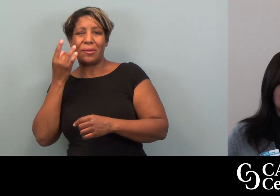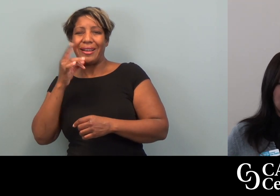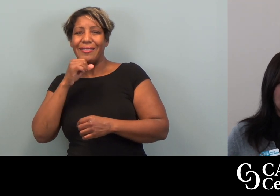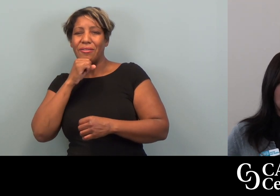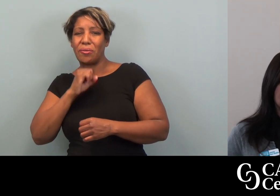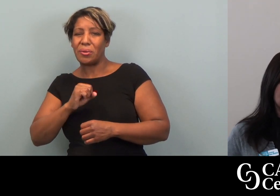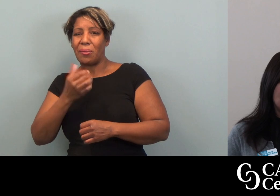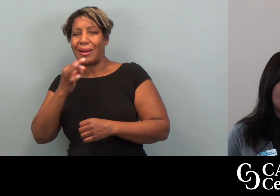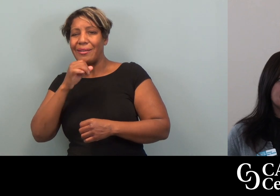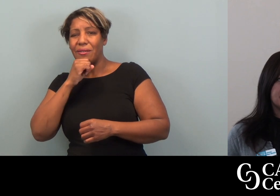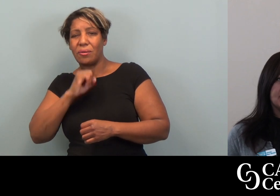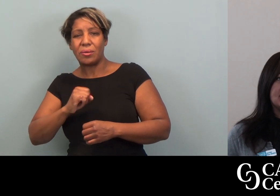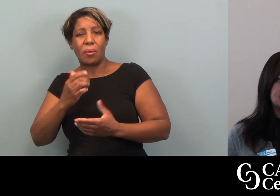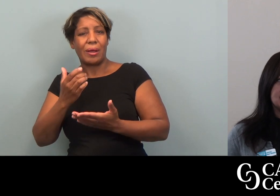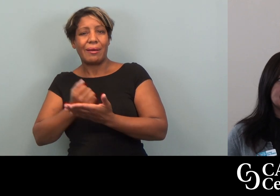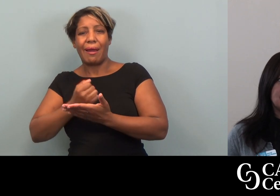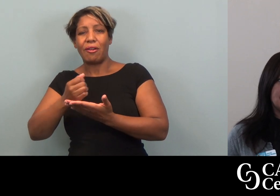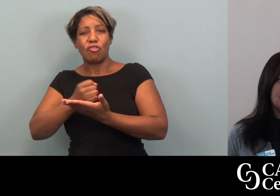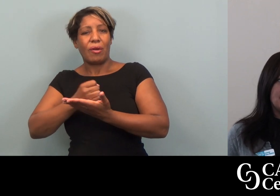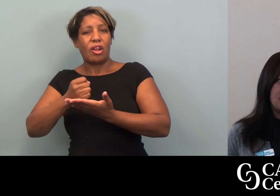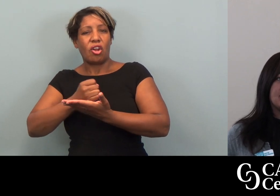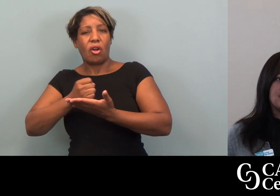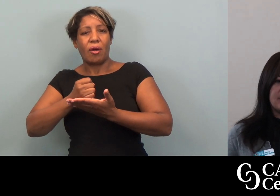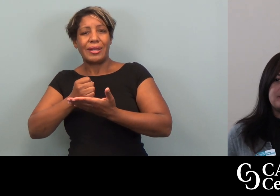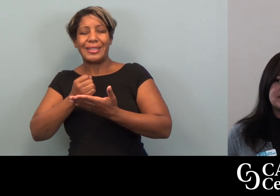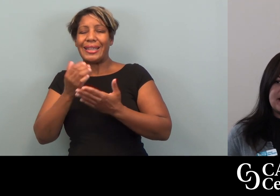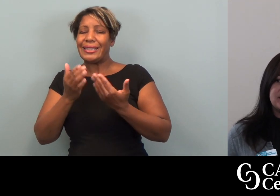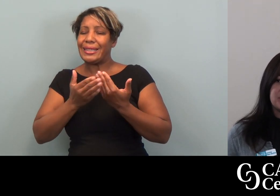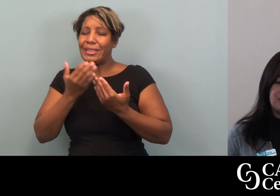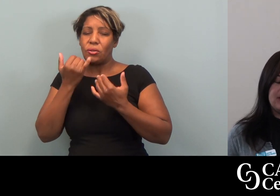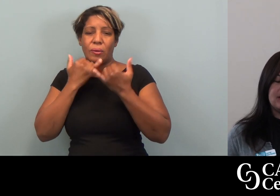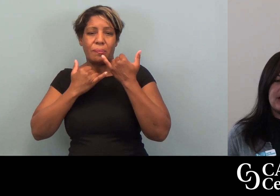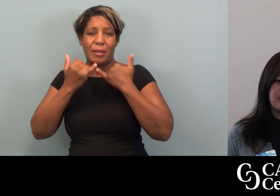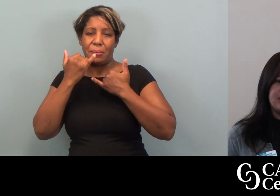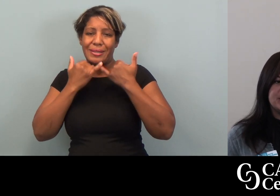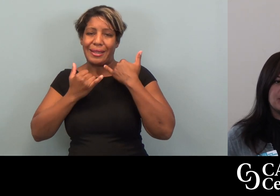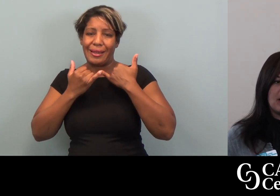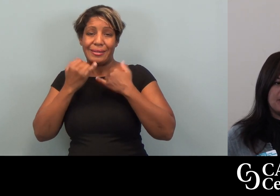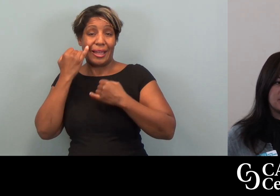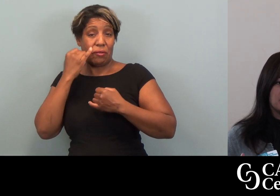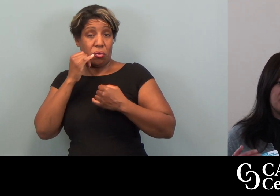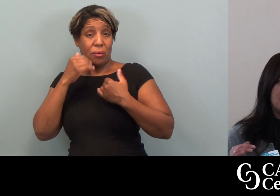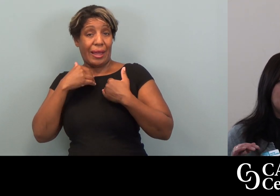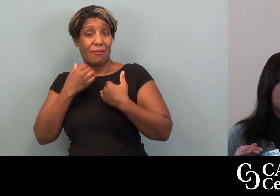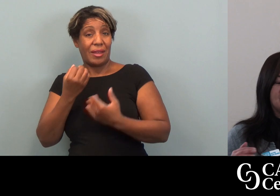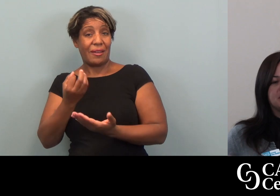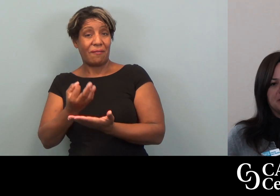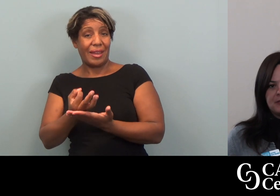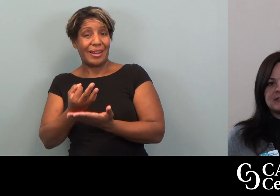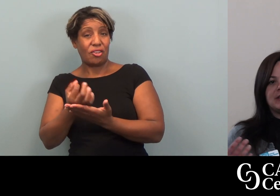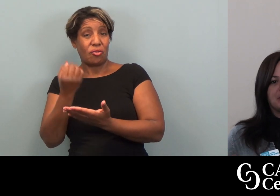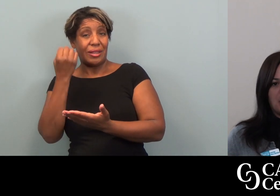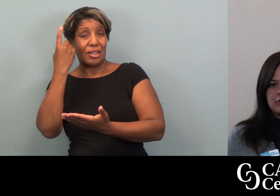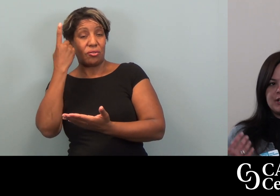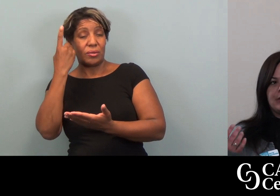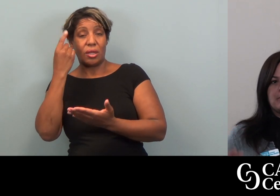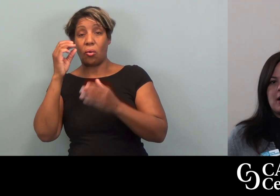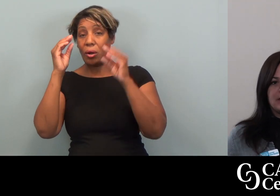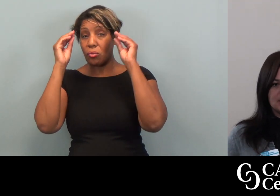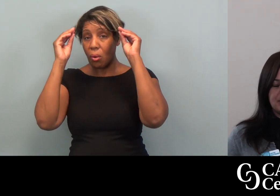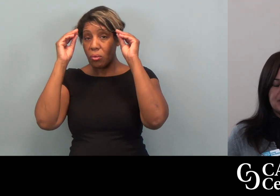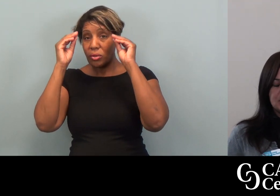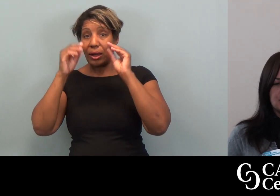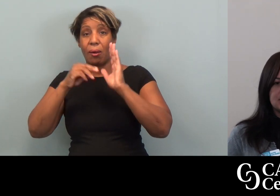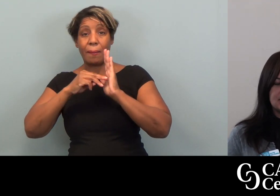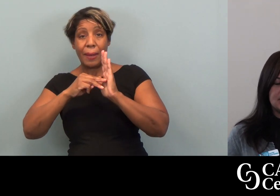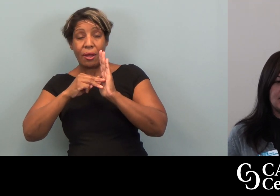all got those credit cards. And it's really easy to make a lot of mistakes early in life when you don't have the sort of financial literacy or coaching or